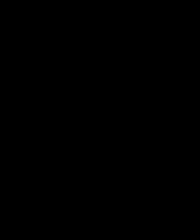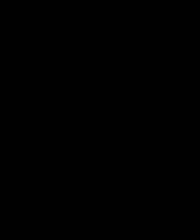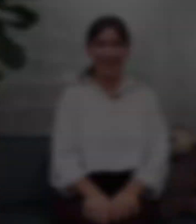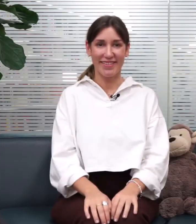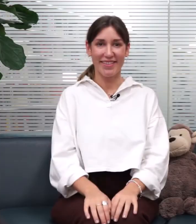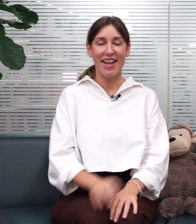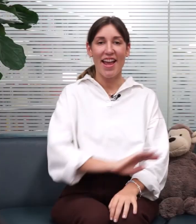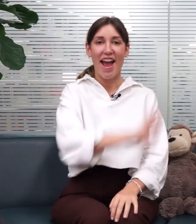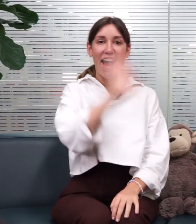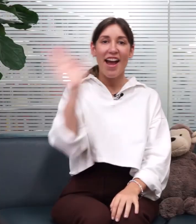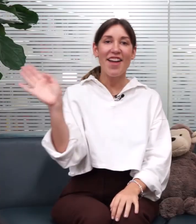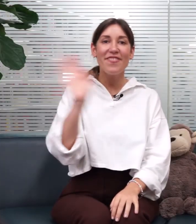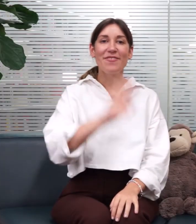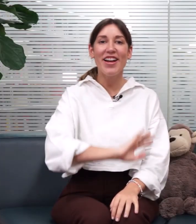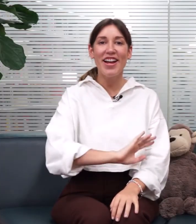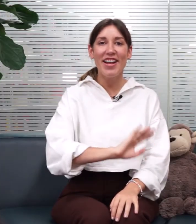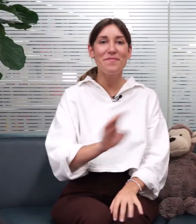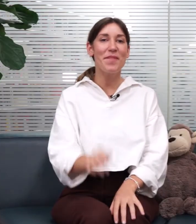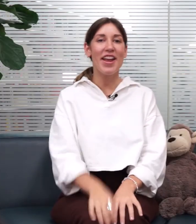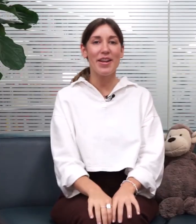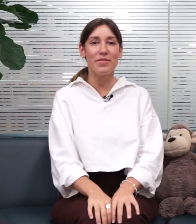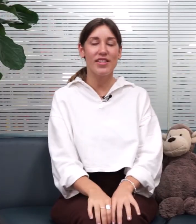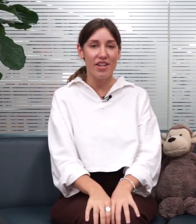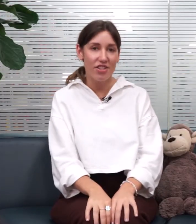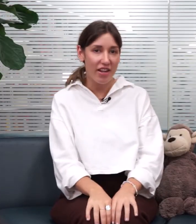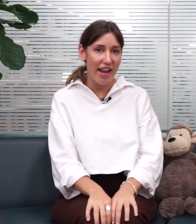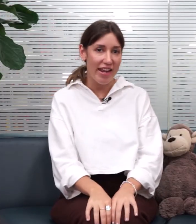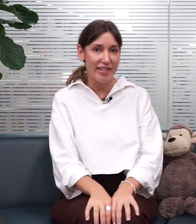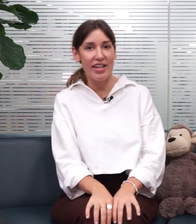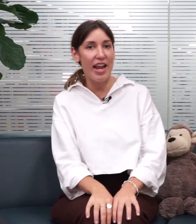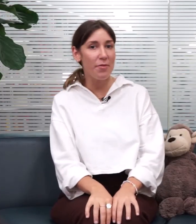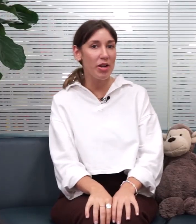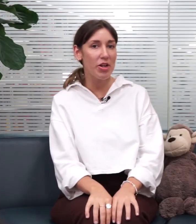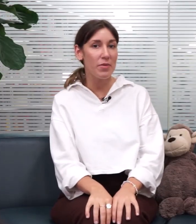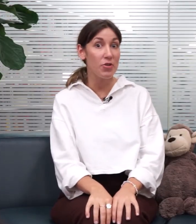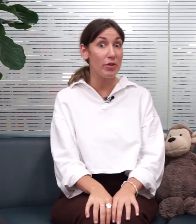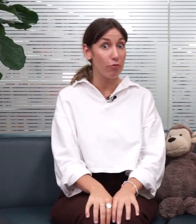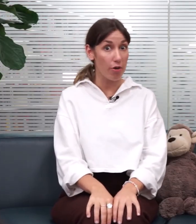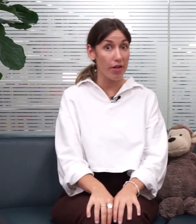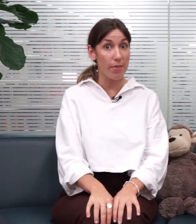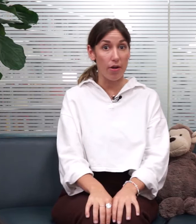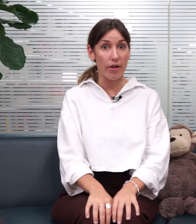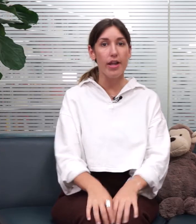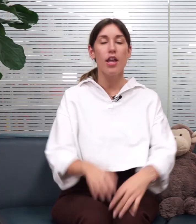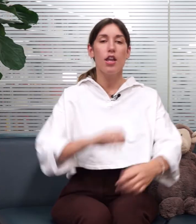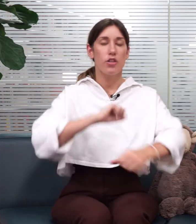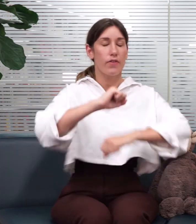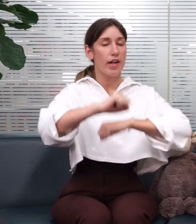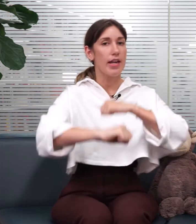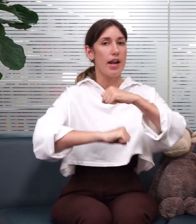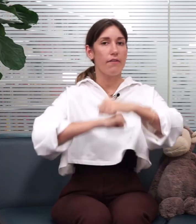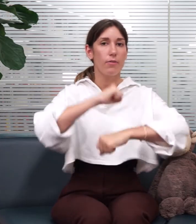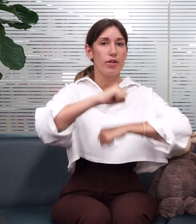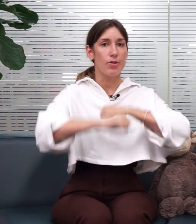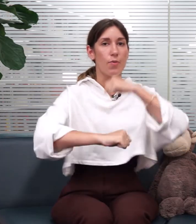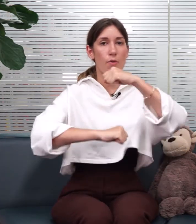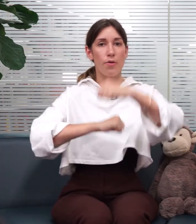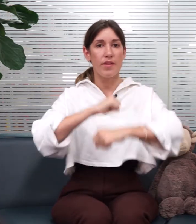Hi everyone, my name is Sasha and today we're going to be doing roly poly. So if I can get everyone to warm their